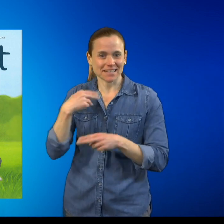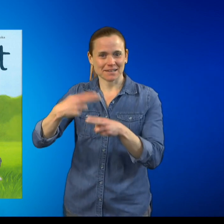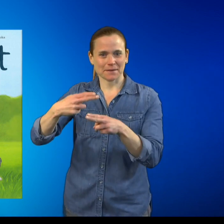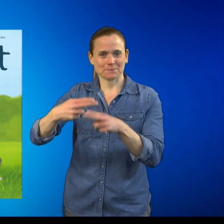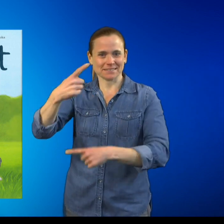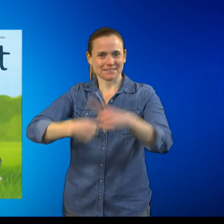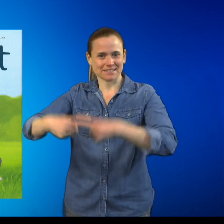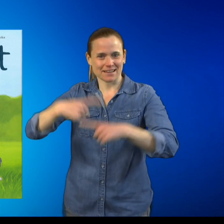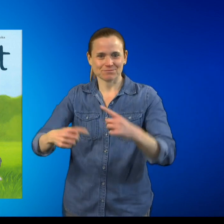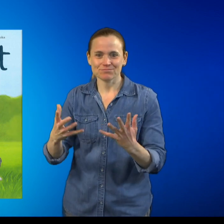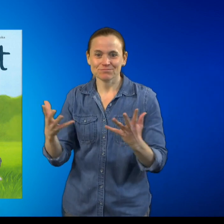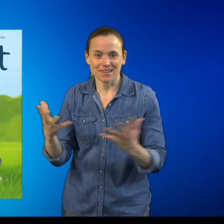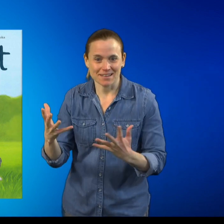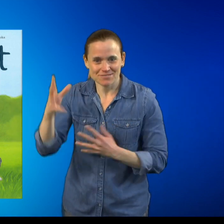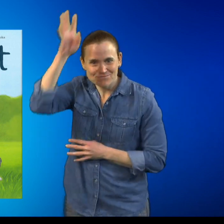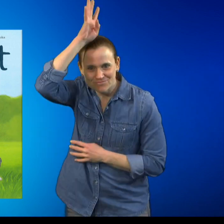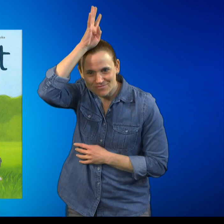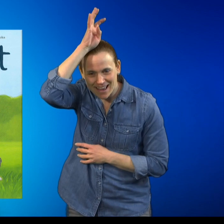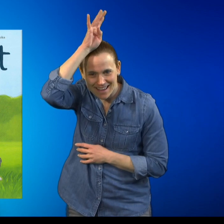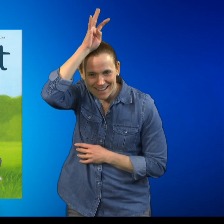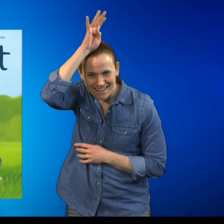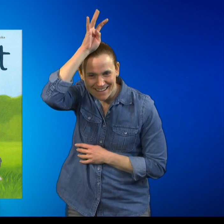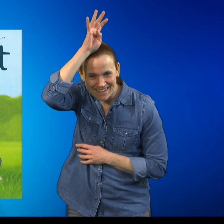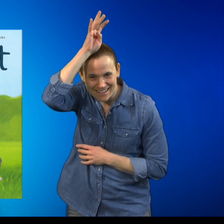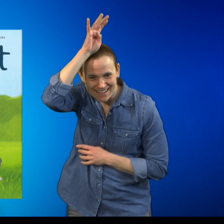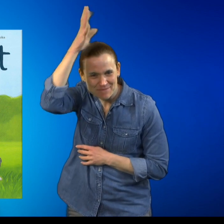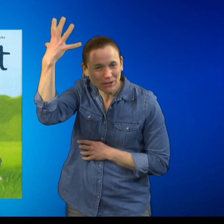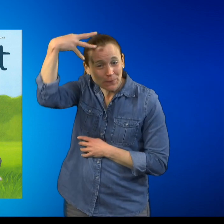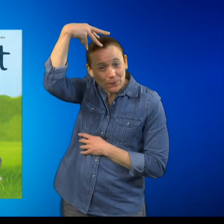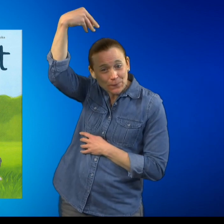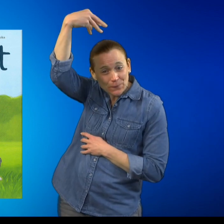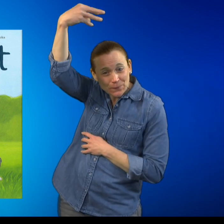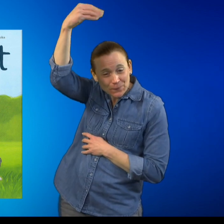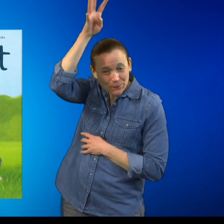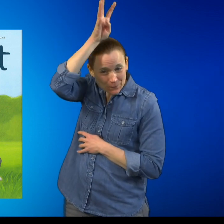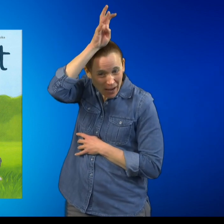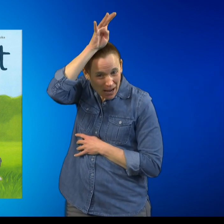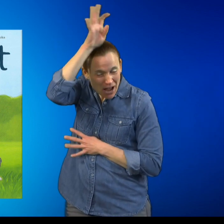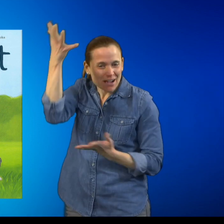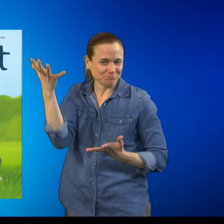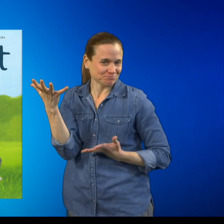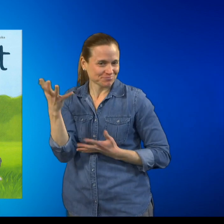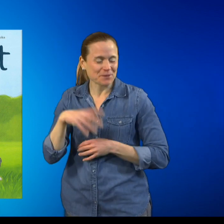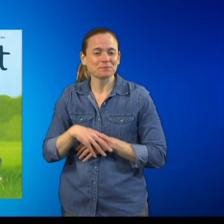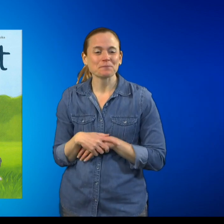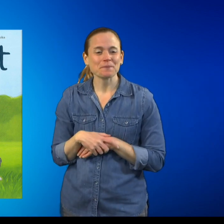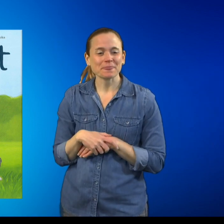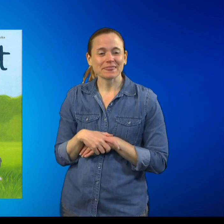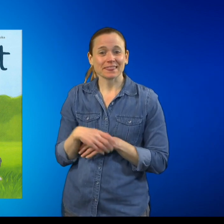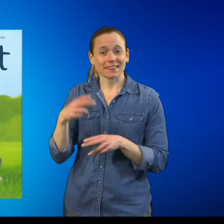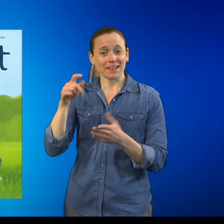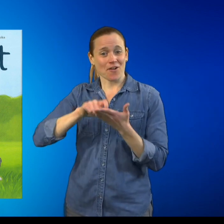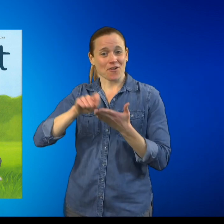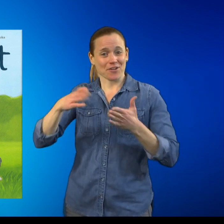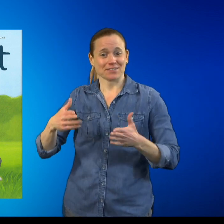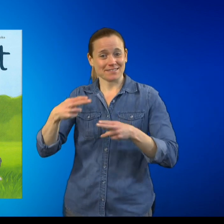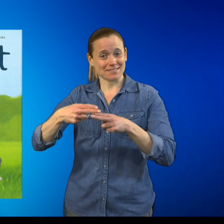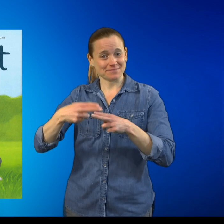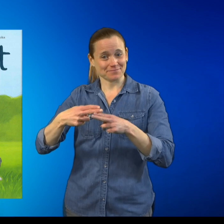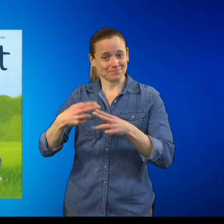And he has a name sign. And this is how you sign it. You see the fur on the top of his head? That represents